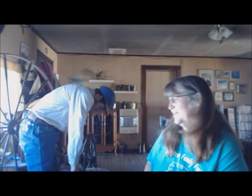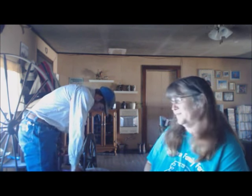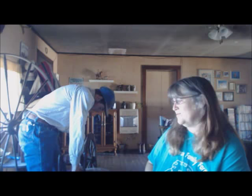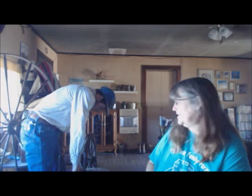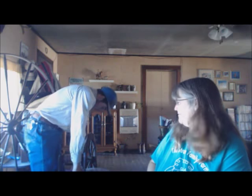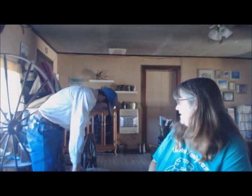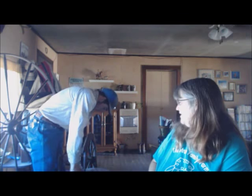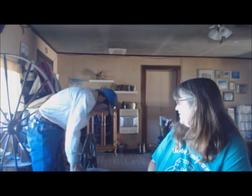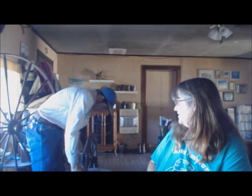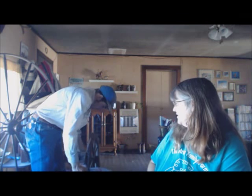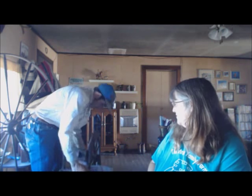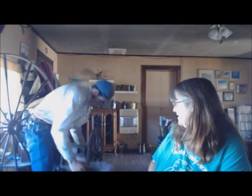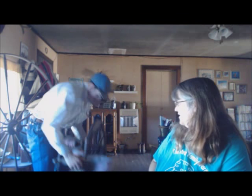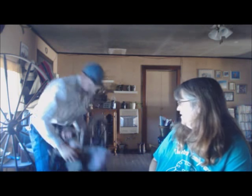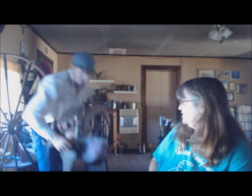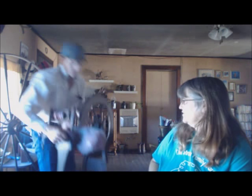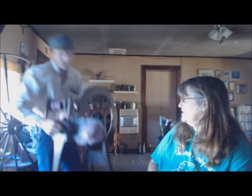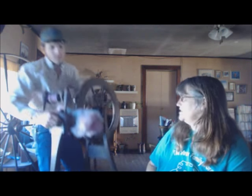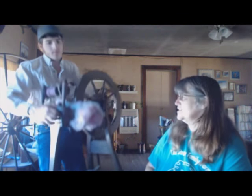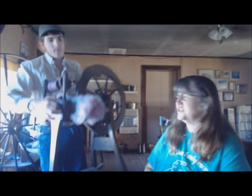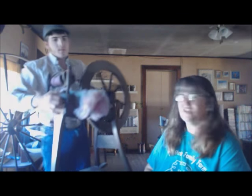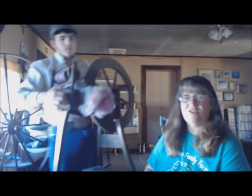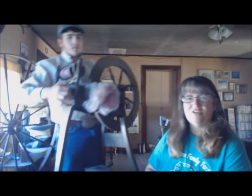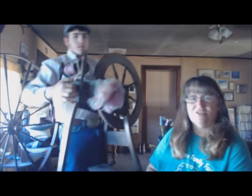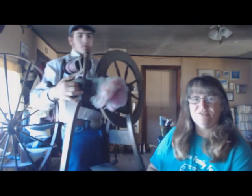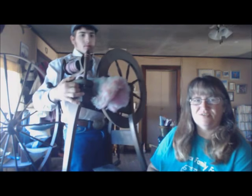I won't get it on there to spin. So, he's going to show you.